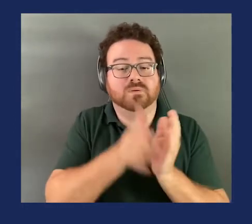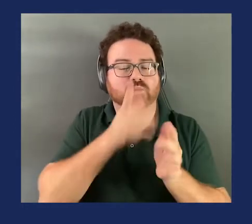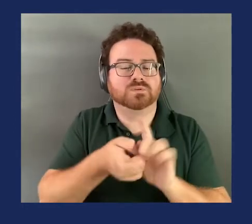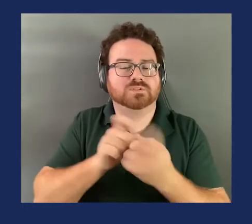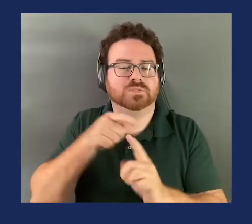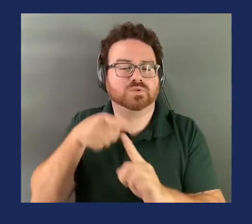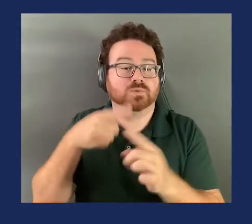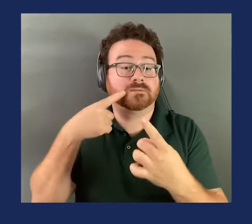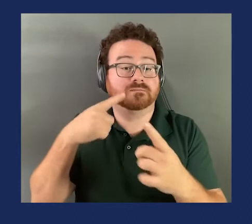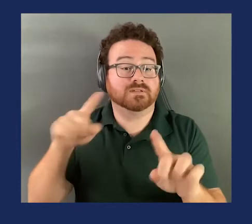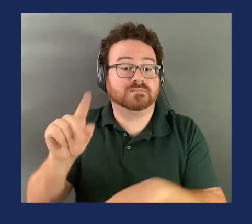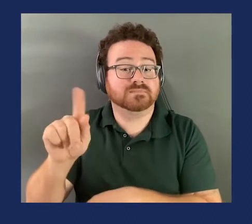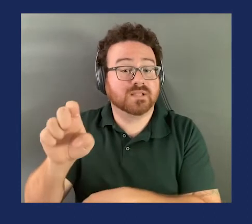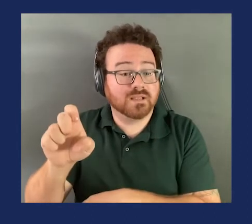date.